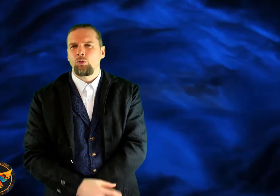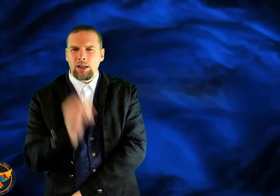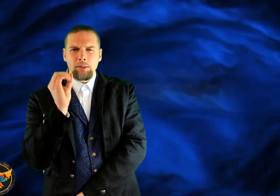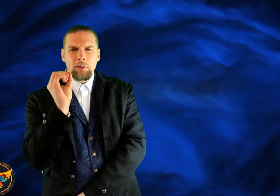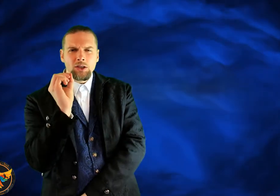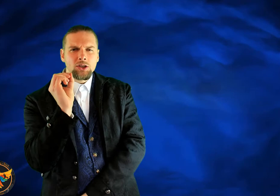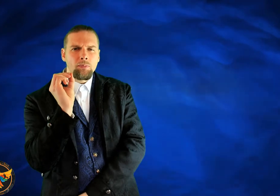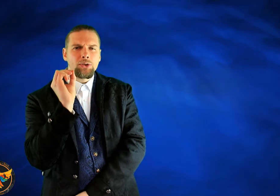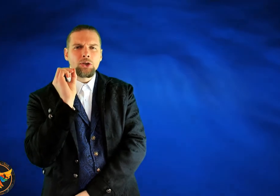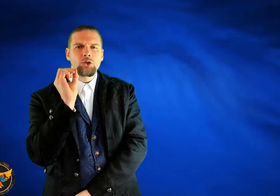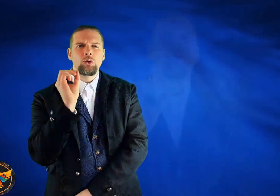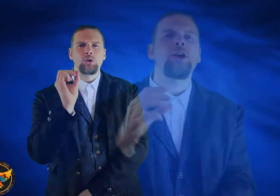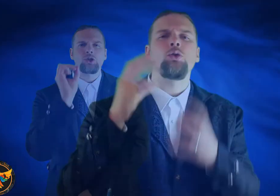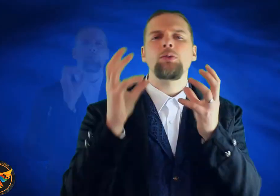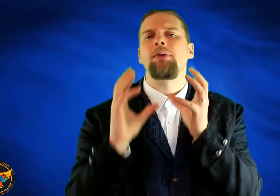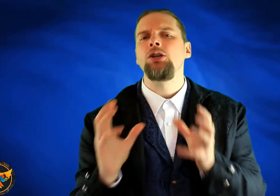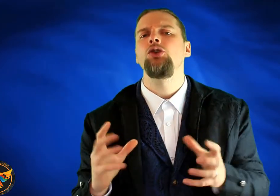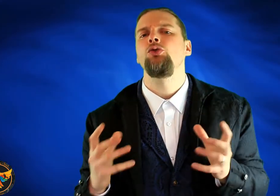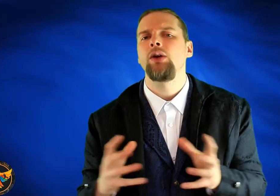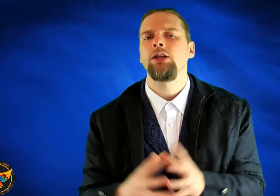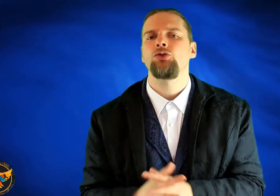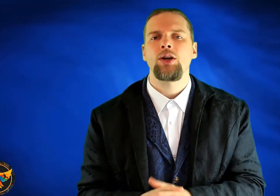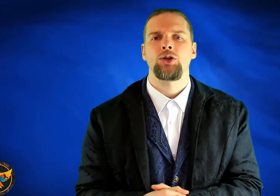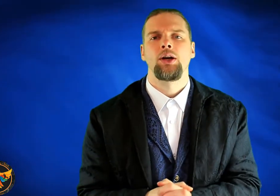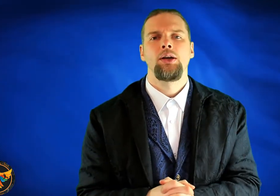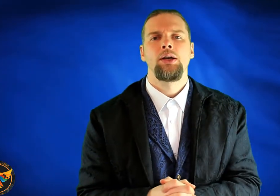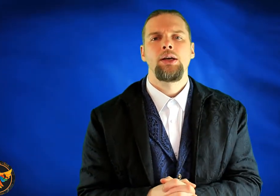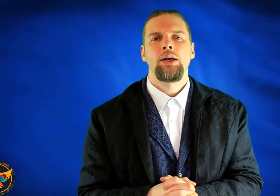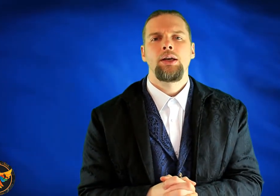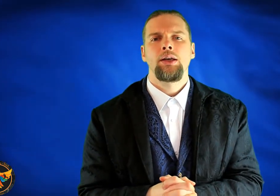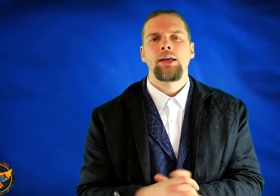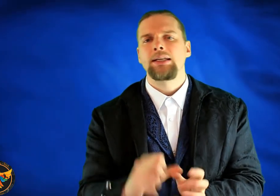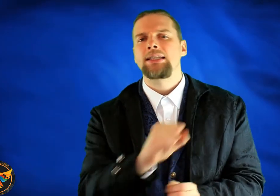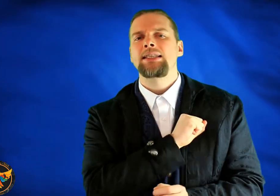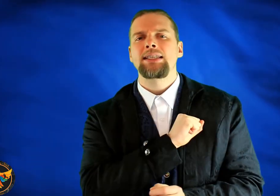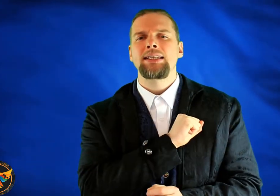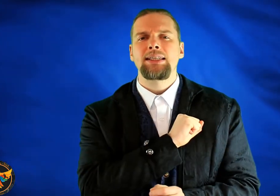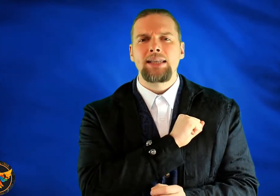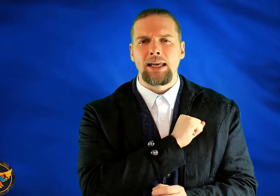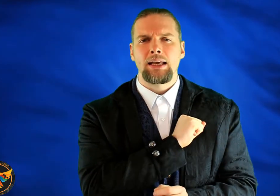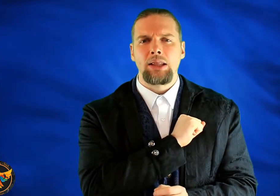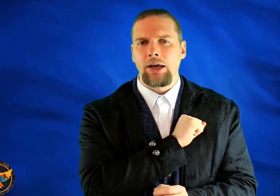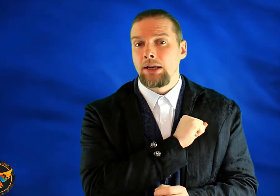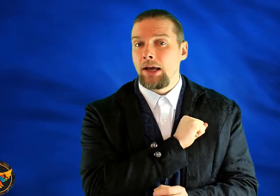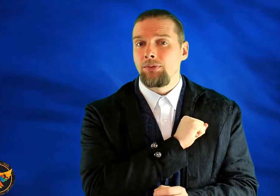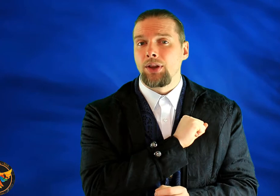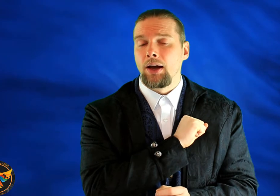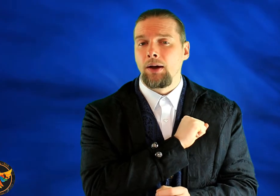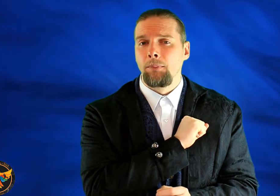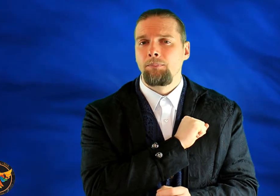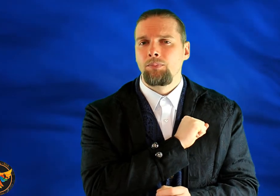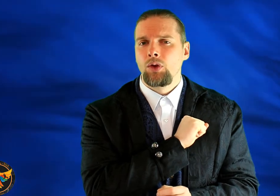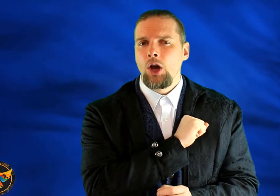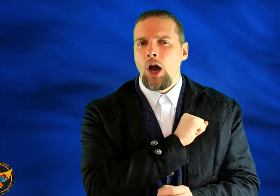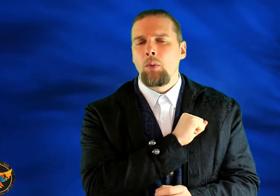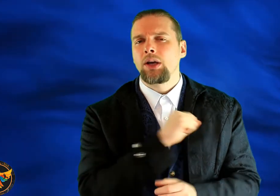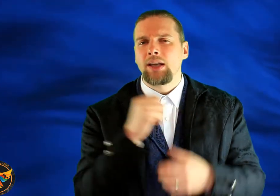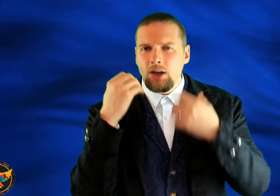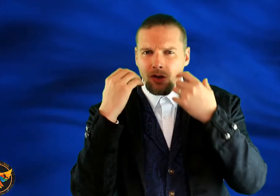really means something to you, some opinion you really treasure, it can stick like a knife in the heart. And we can end